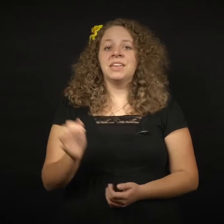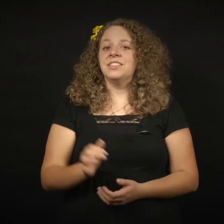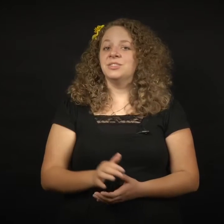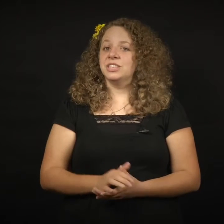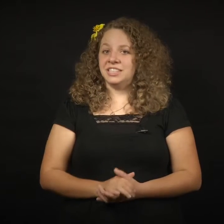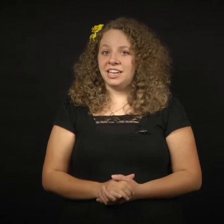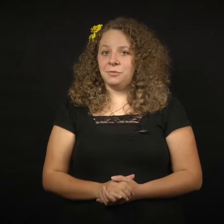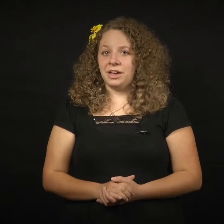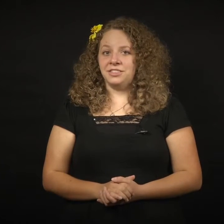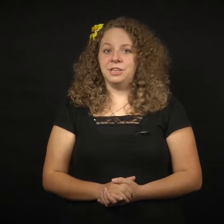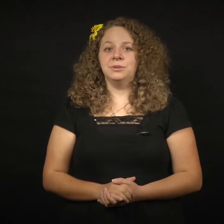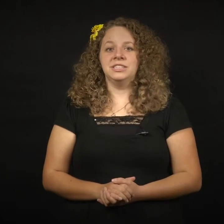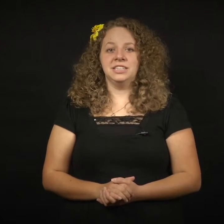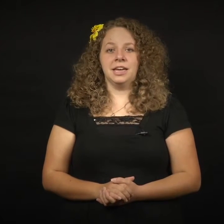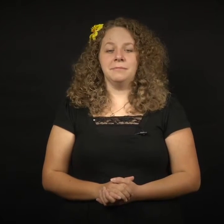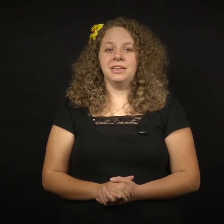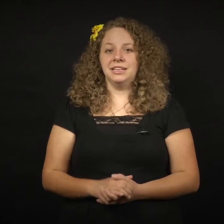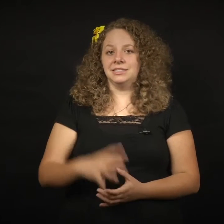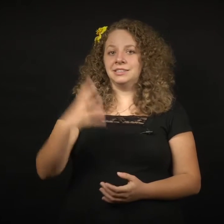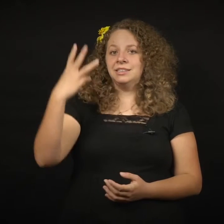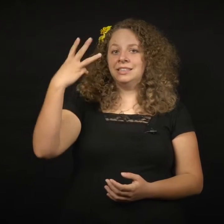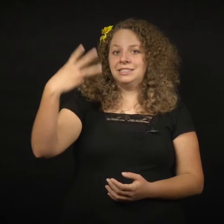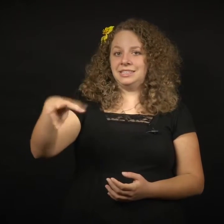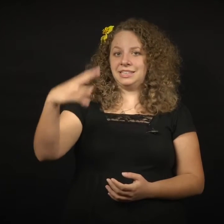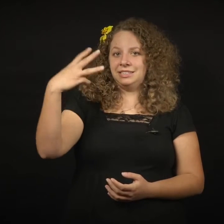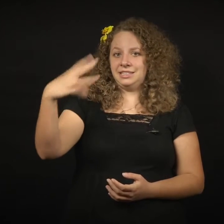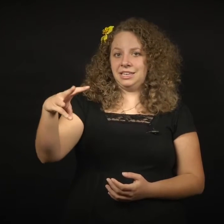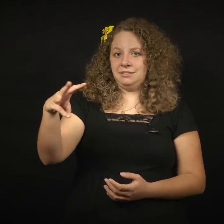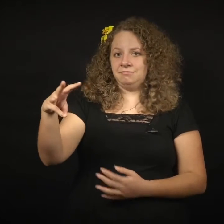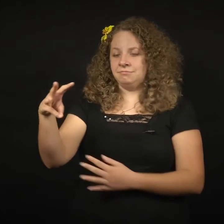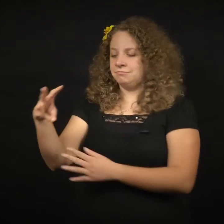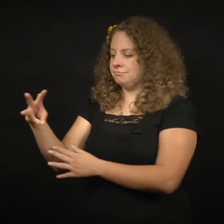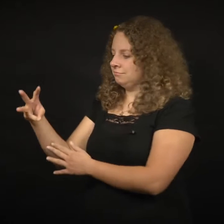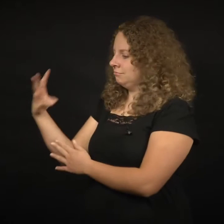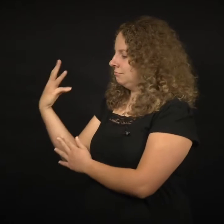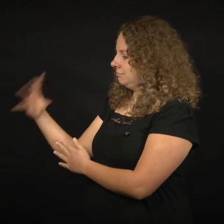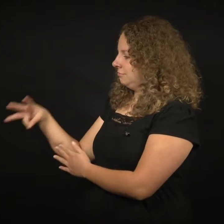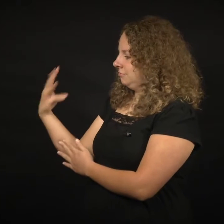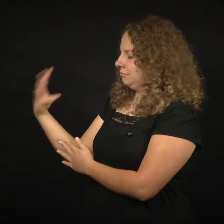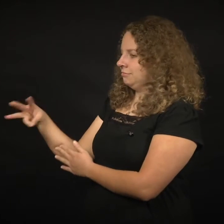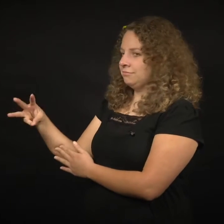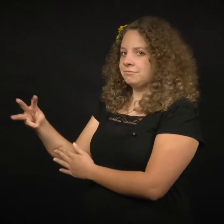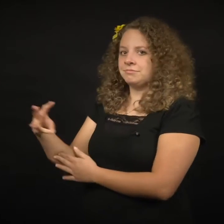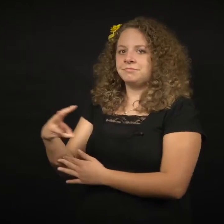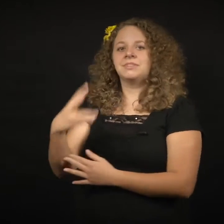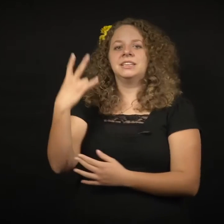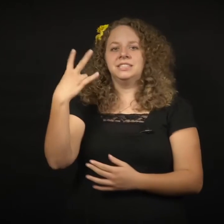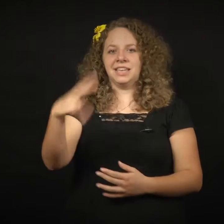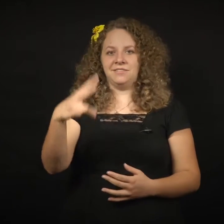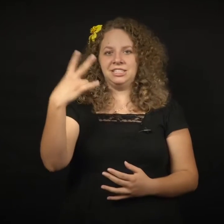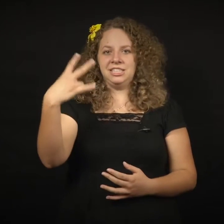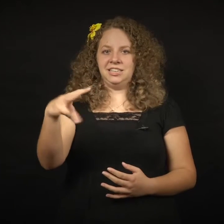The second way that you will see them is 16, 17,